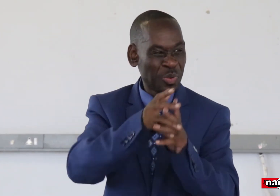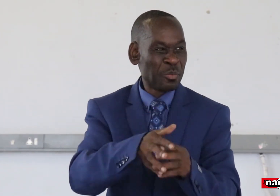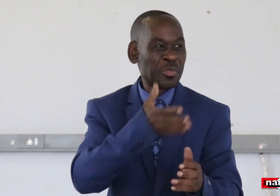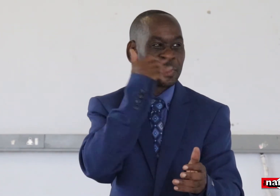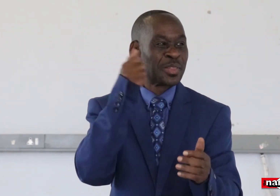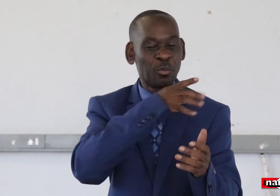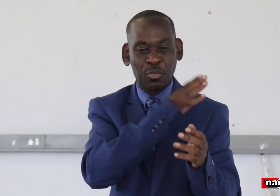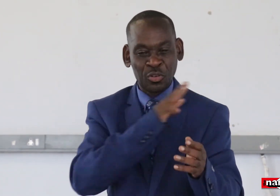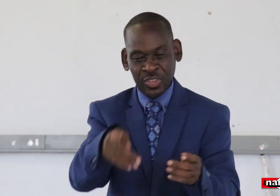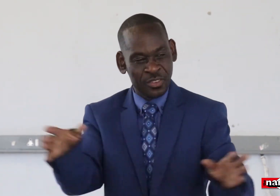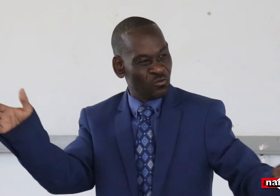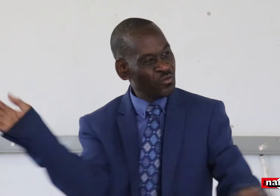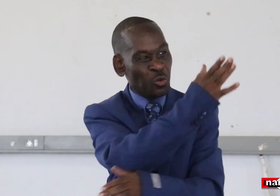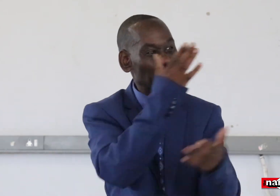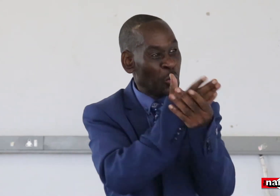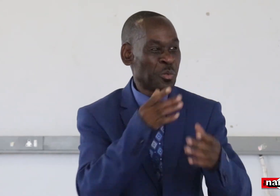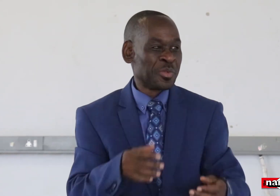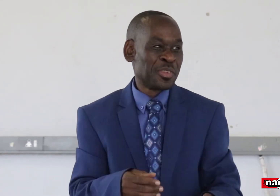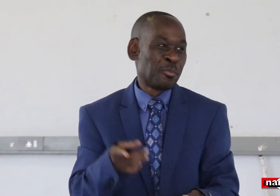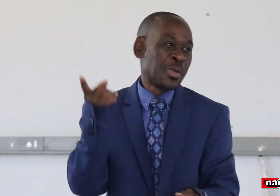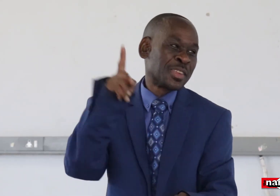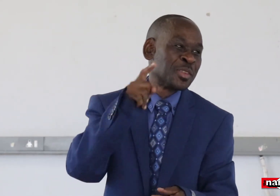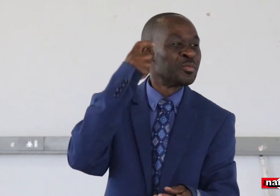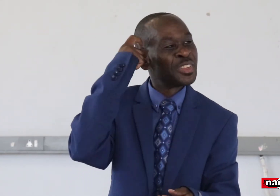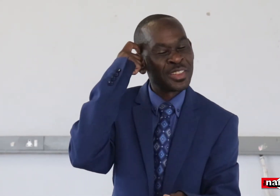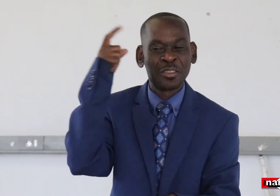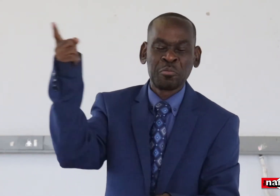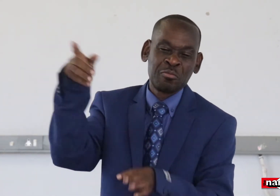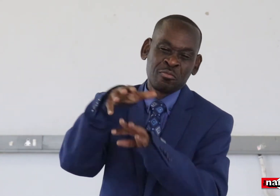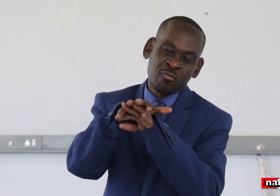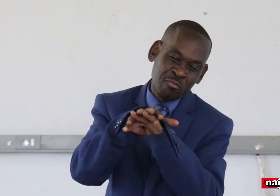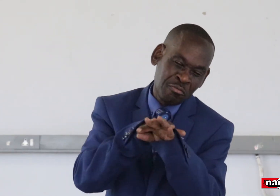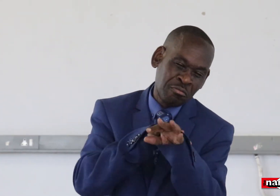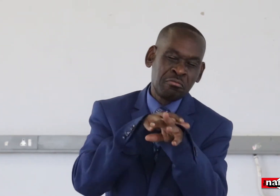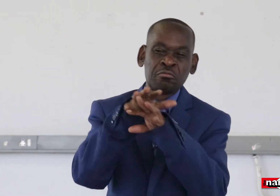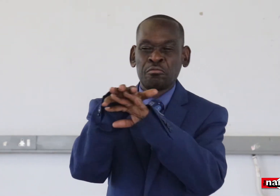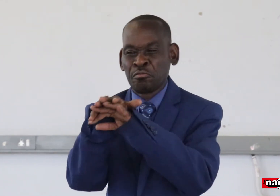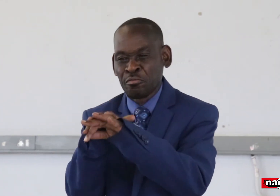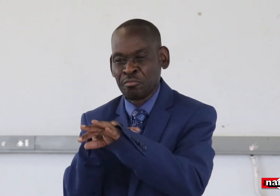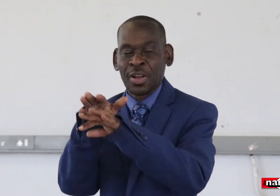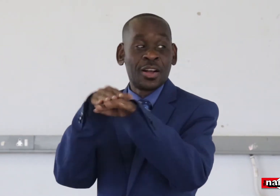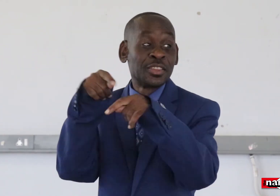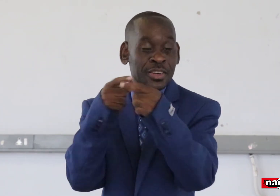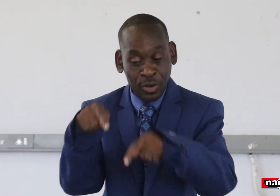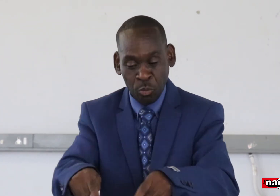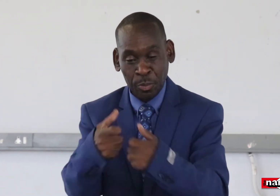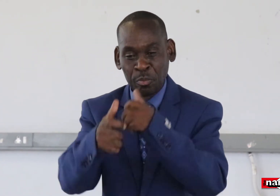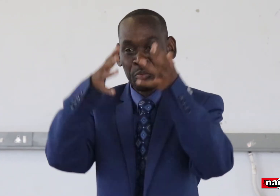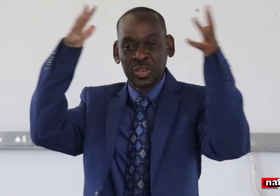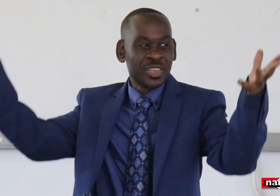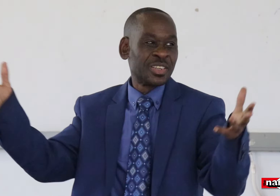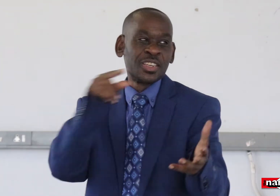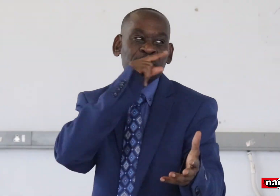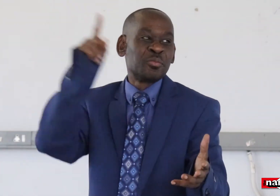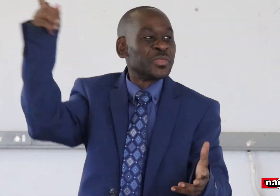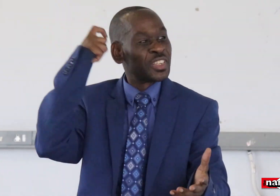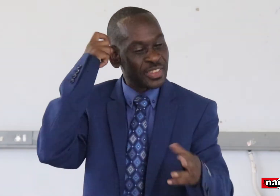So every time I wrote a letter to the minister, to tell her that